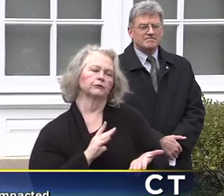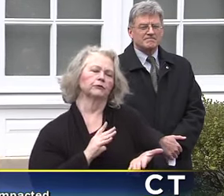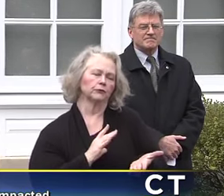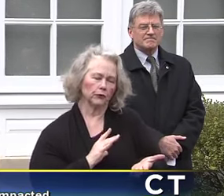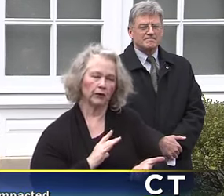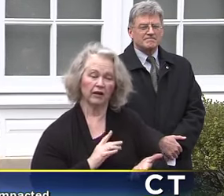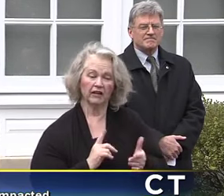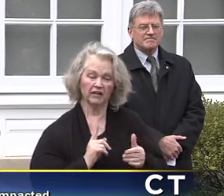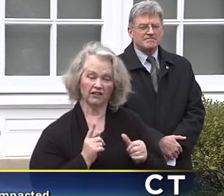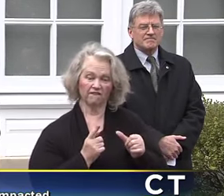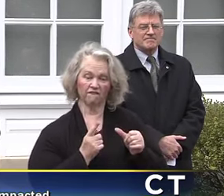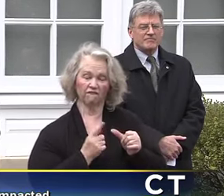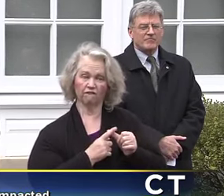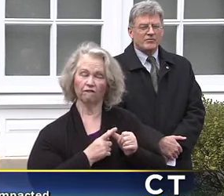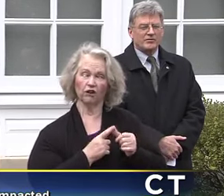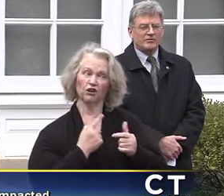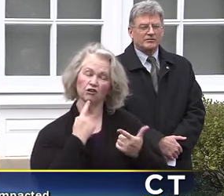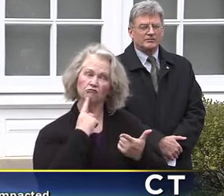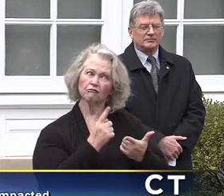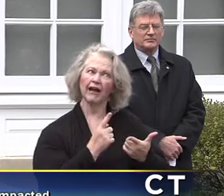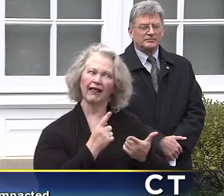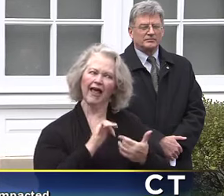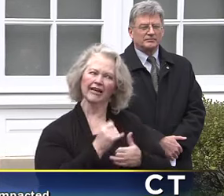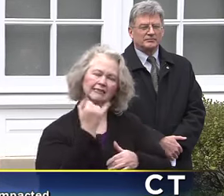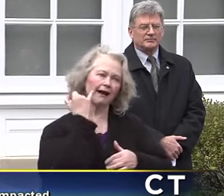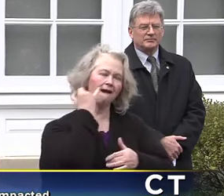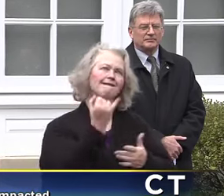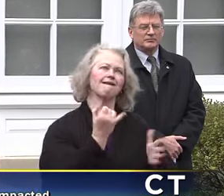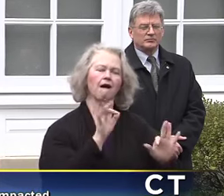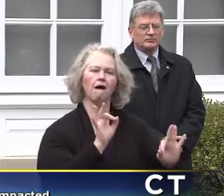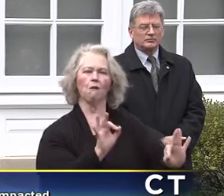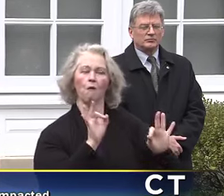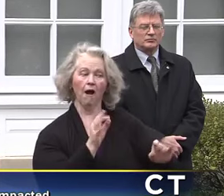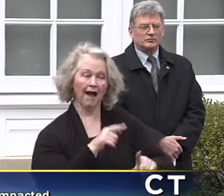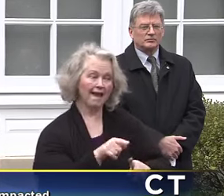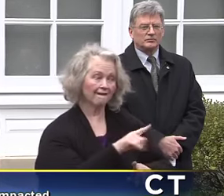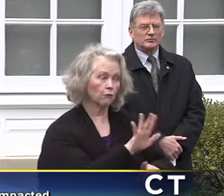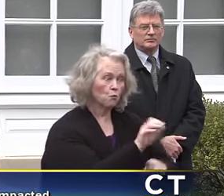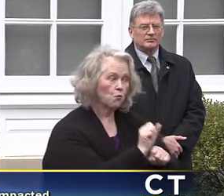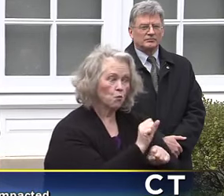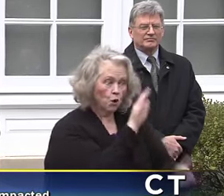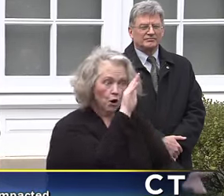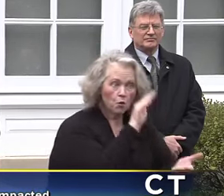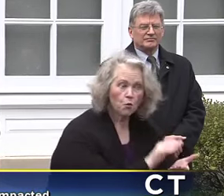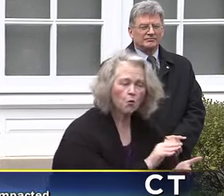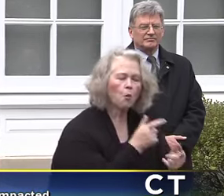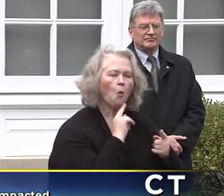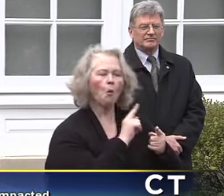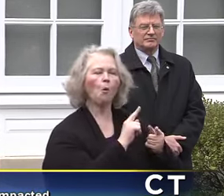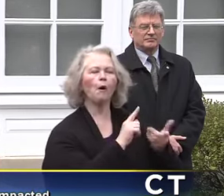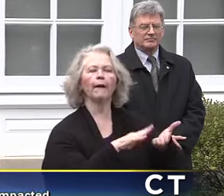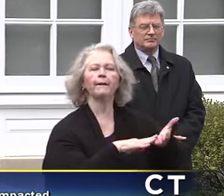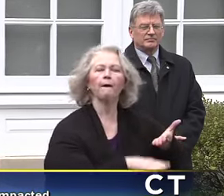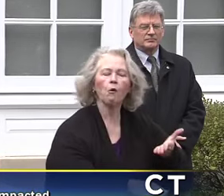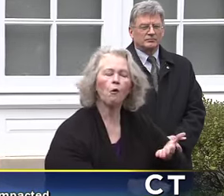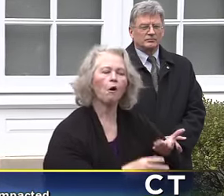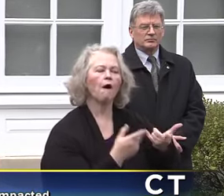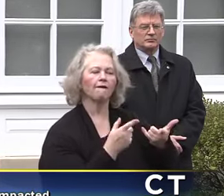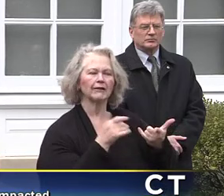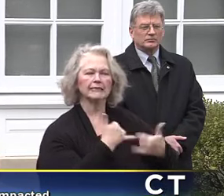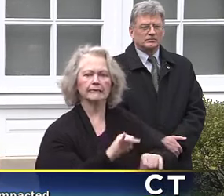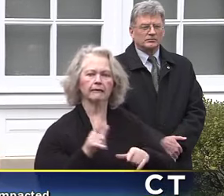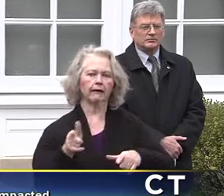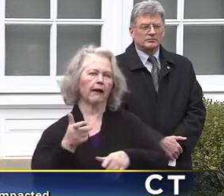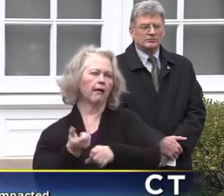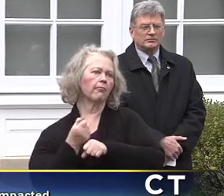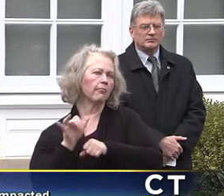net that we have in the state of Connecticut to make sure that people that are furloughed or are laid off, they are receiving benefits very quickly. And Commissioner